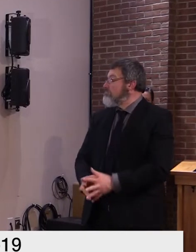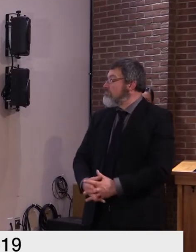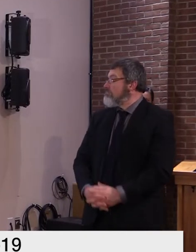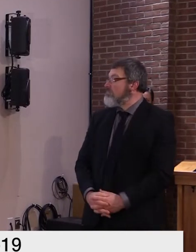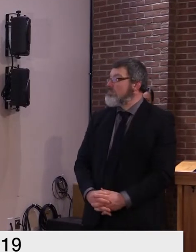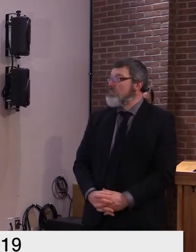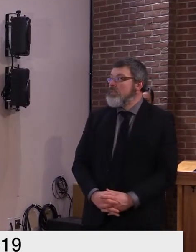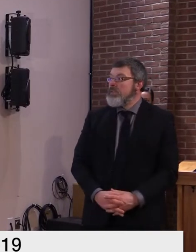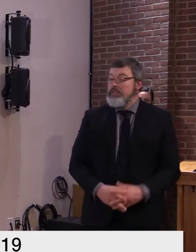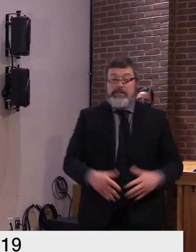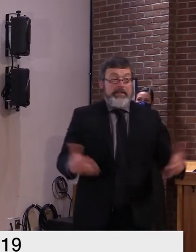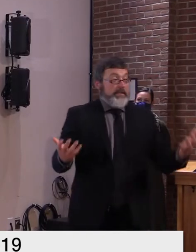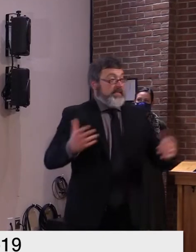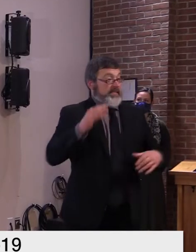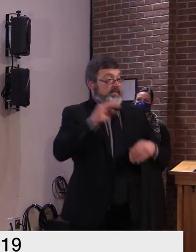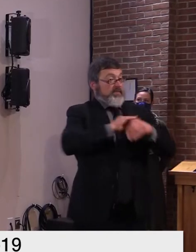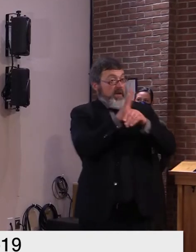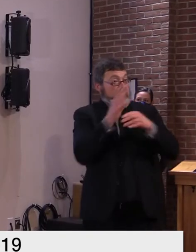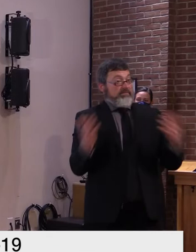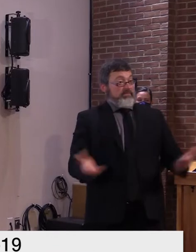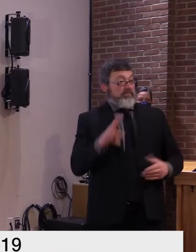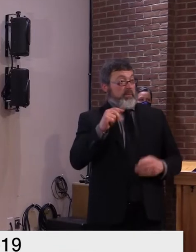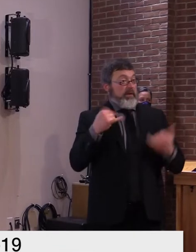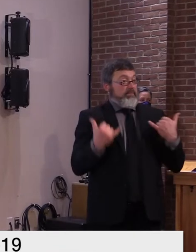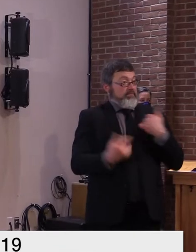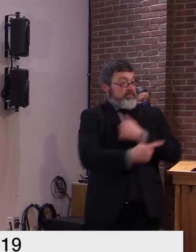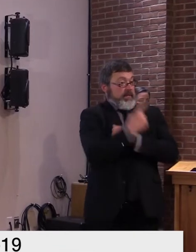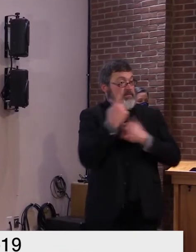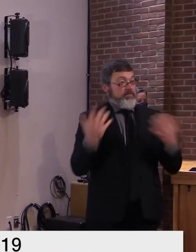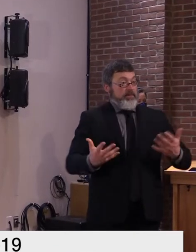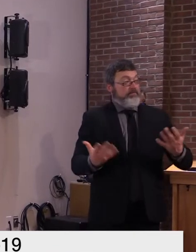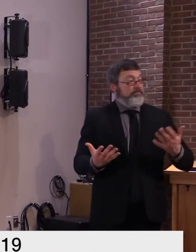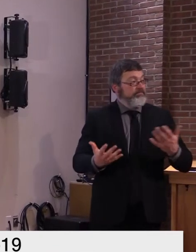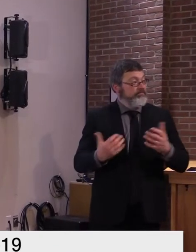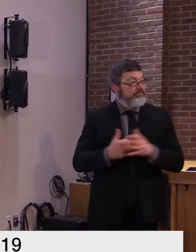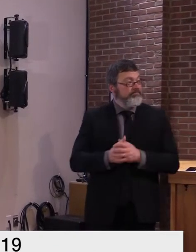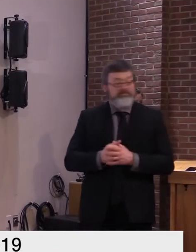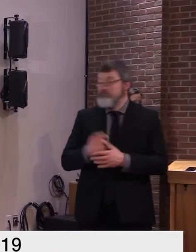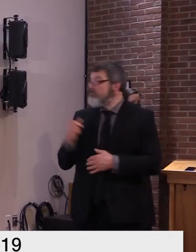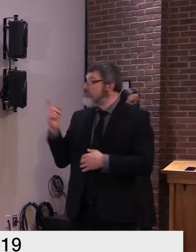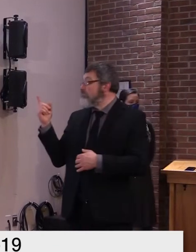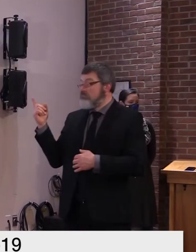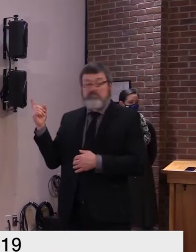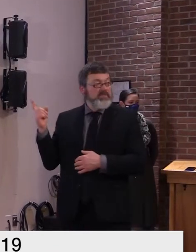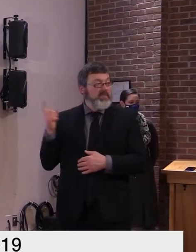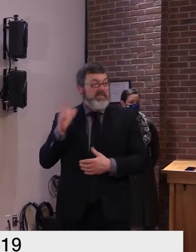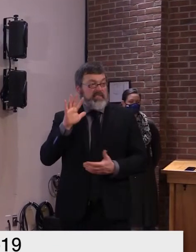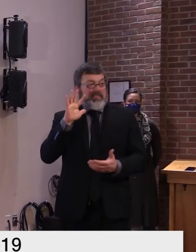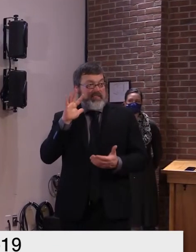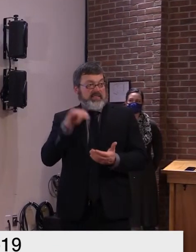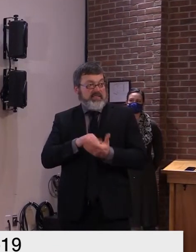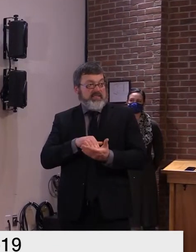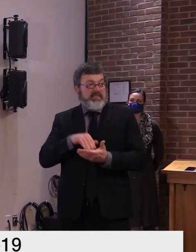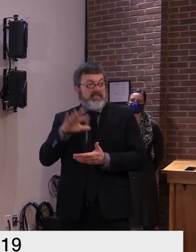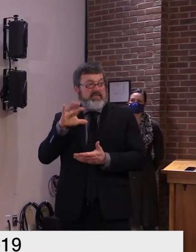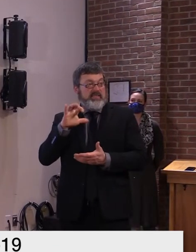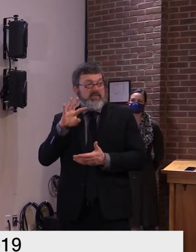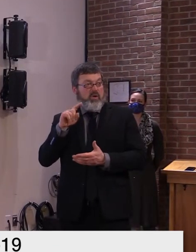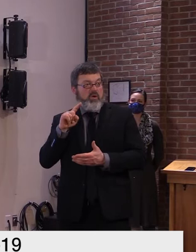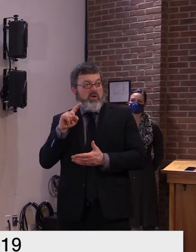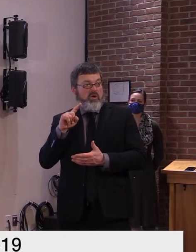as you can see we're now over 5 500 total cases since the pandemic began